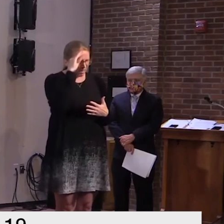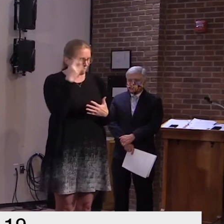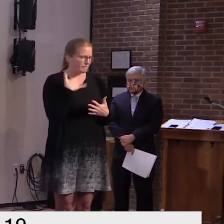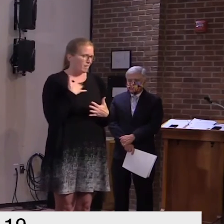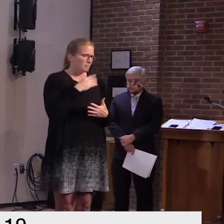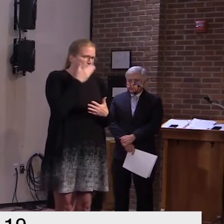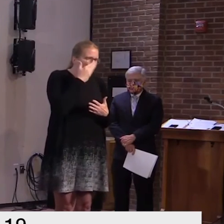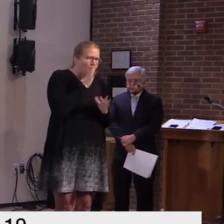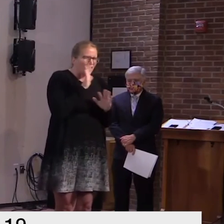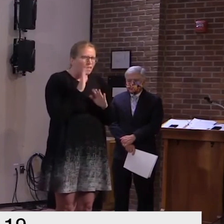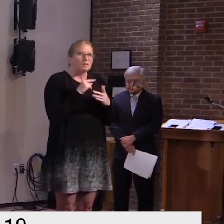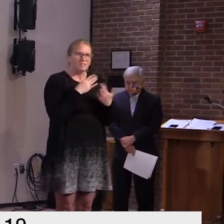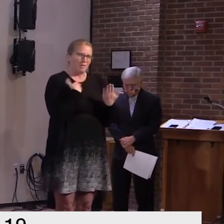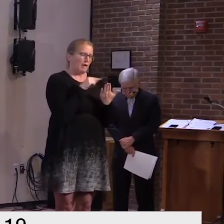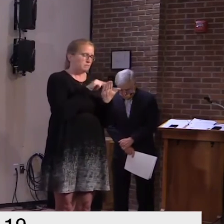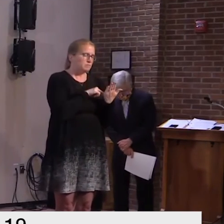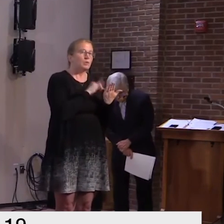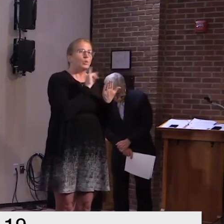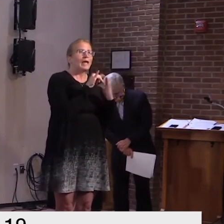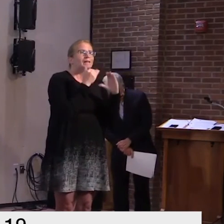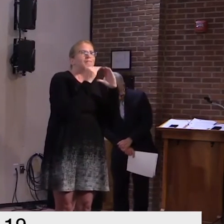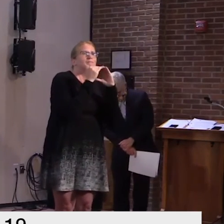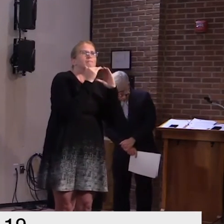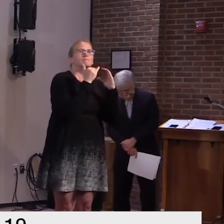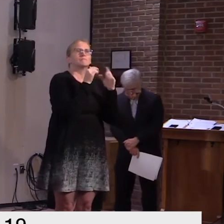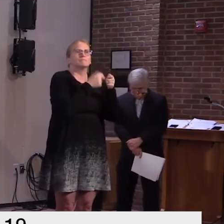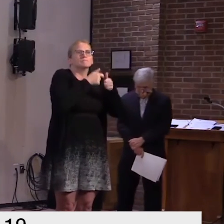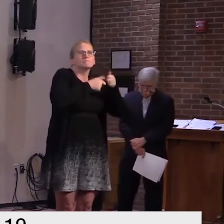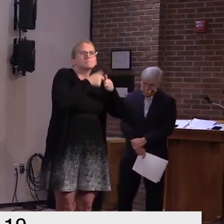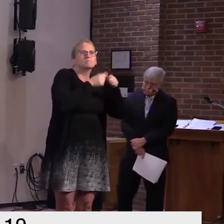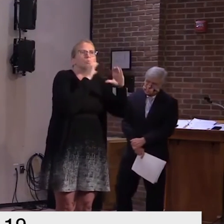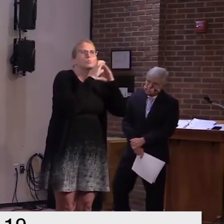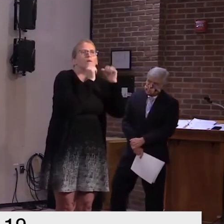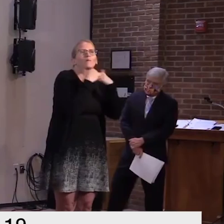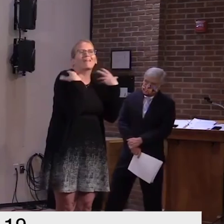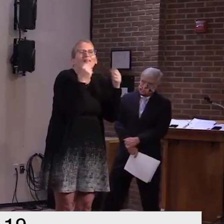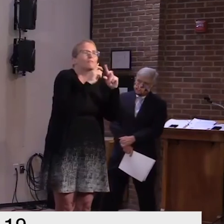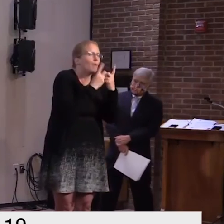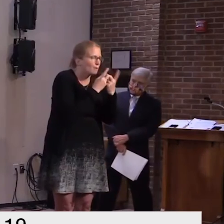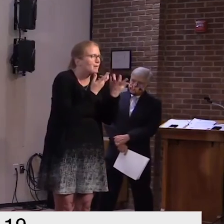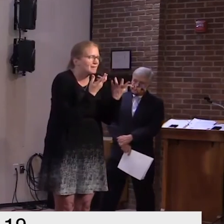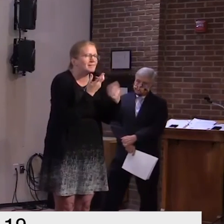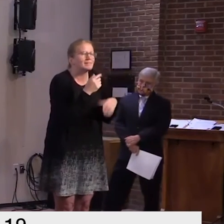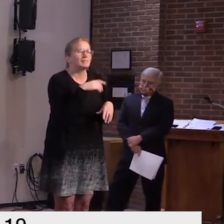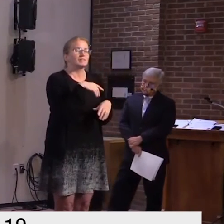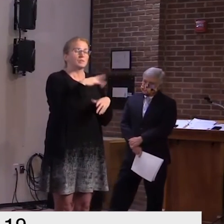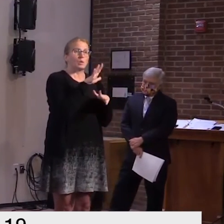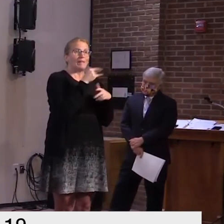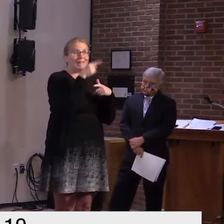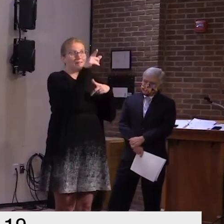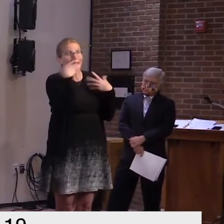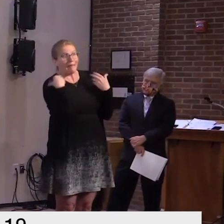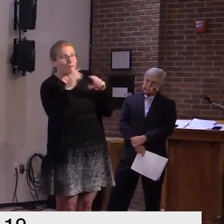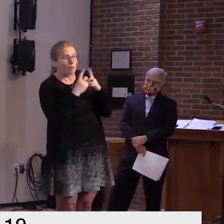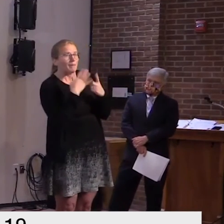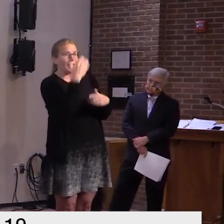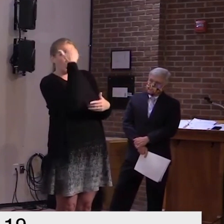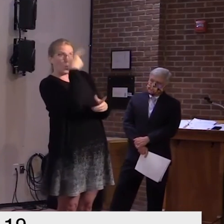and get any guidance they need and likewise the health department could provide guidance to them in general